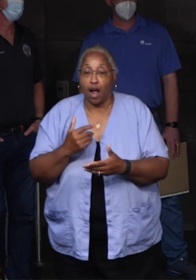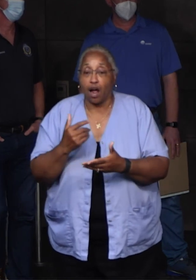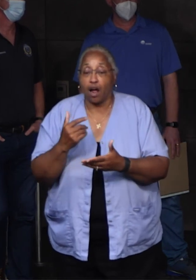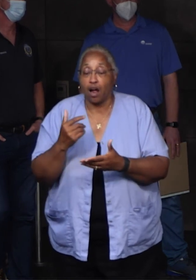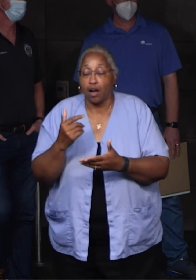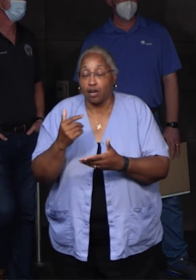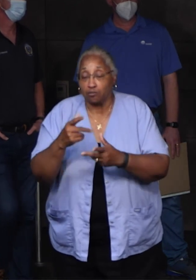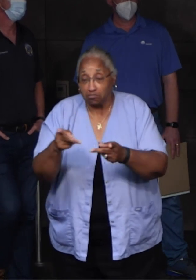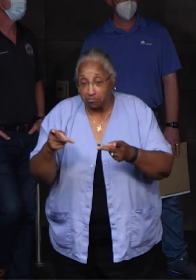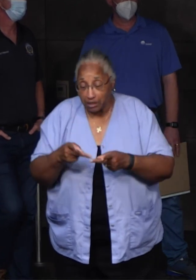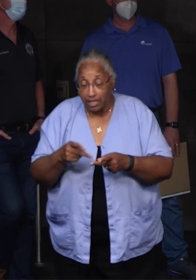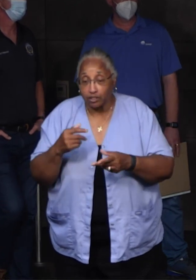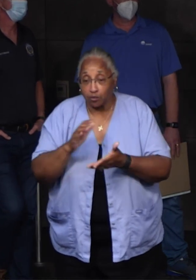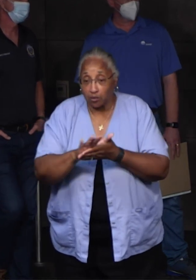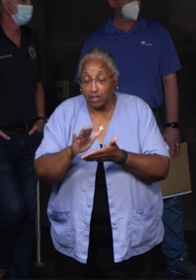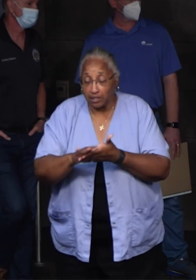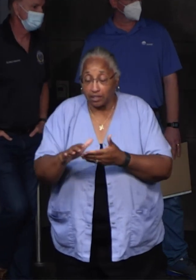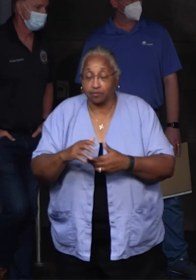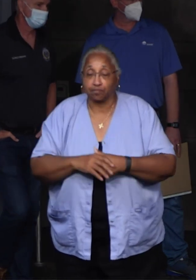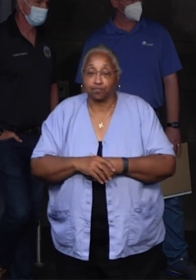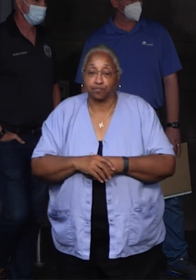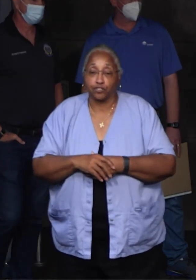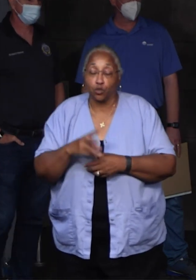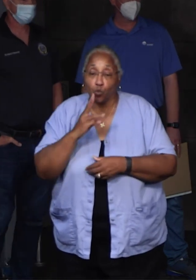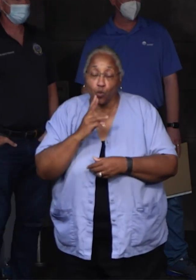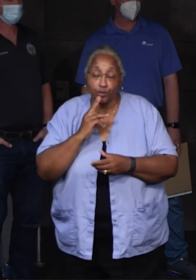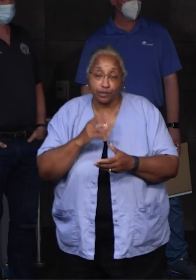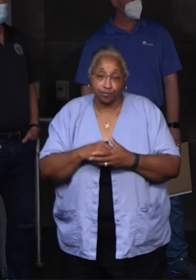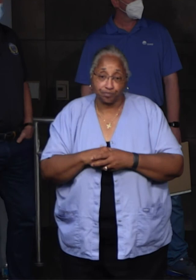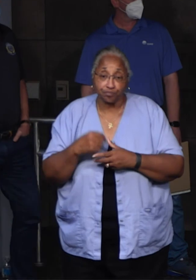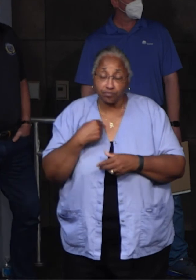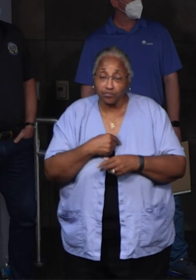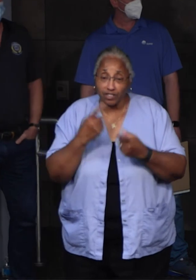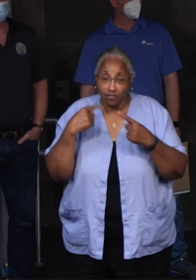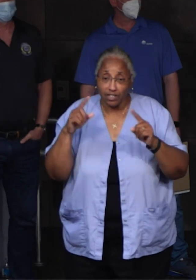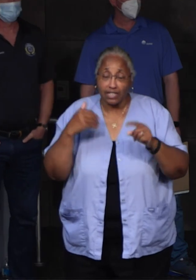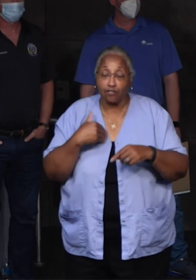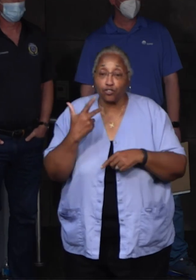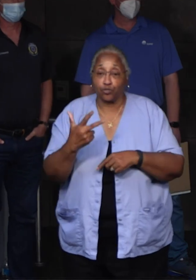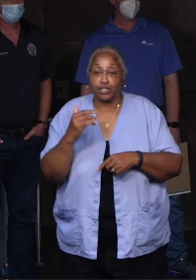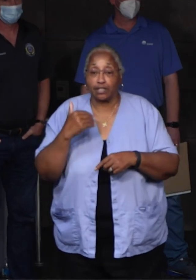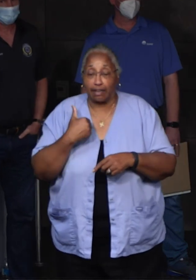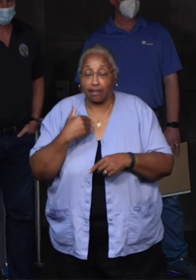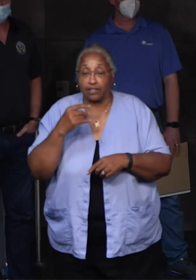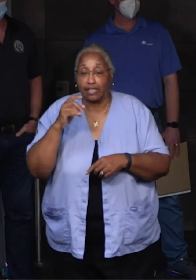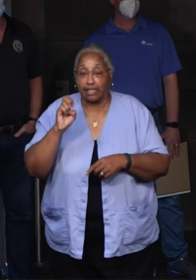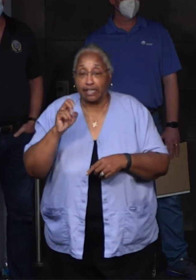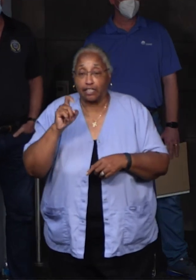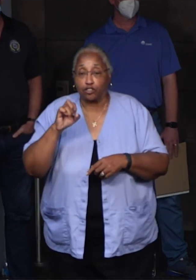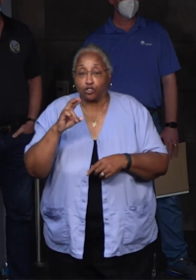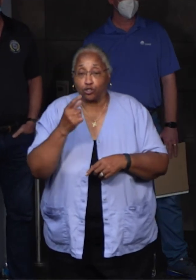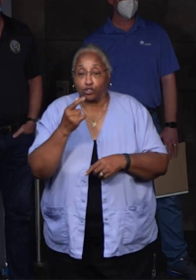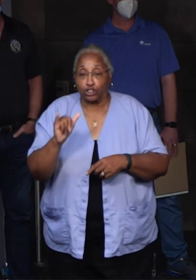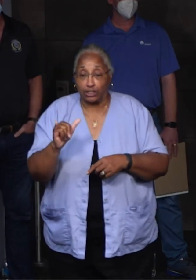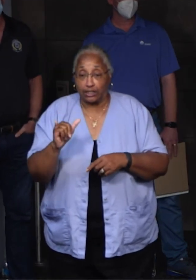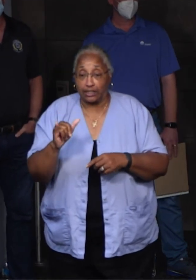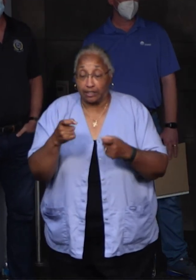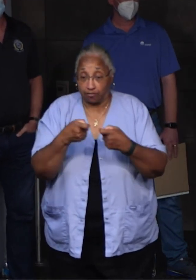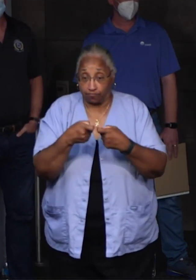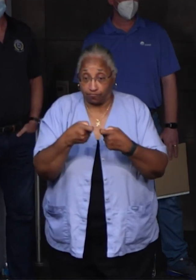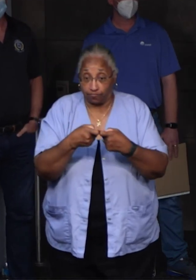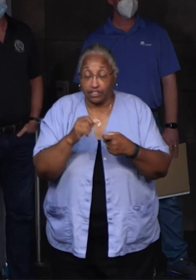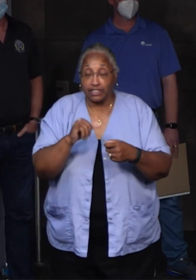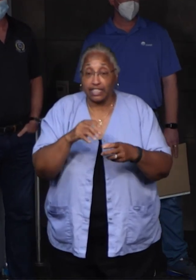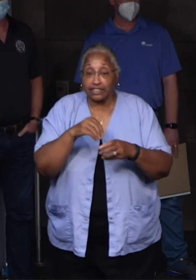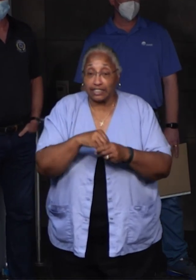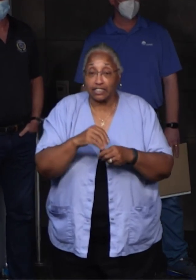we did get good news in that we finally have three of our stations that actually have energy power. Those are all in the Ochsner